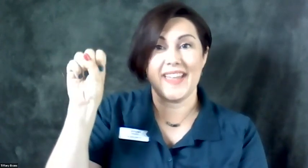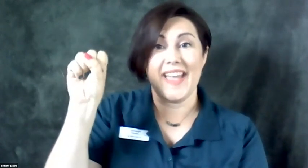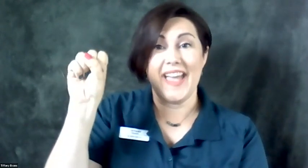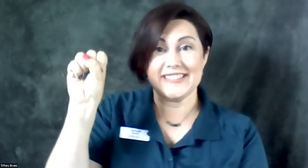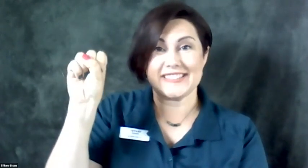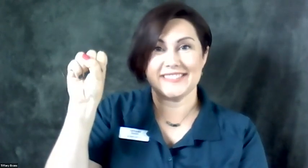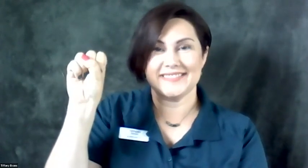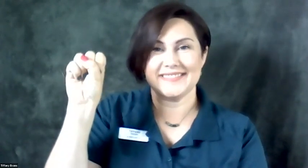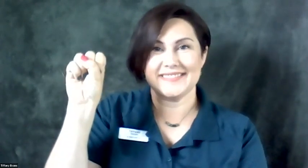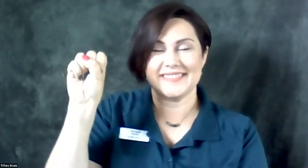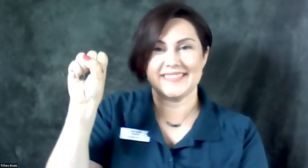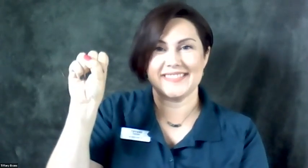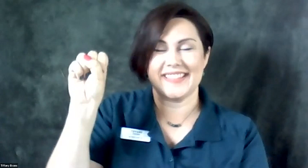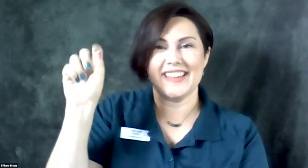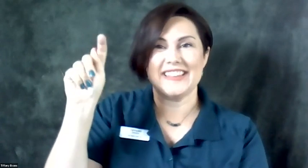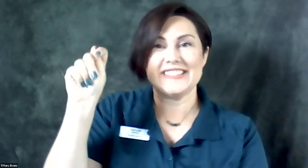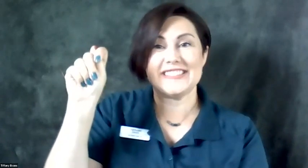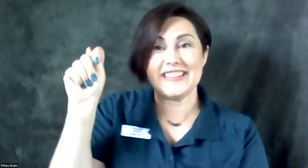S T